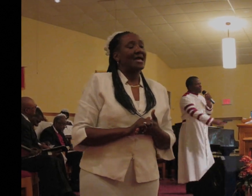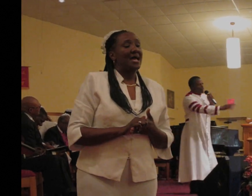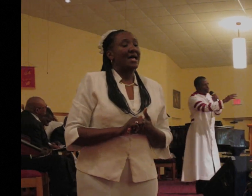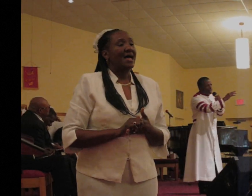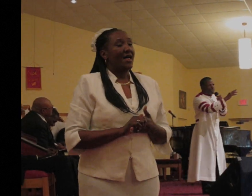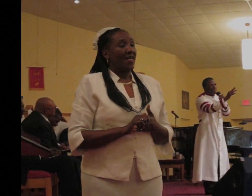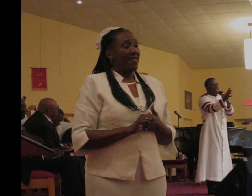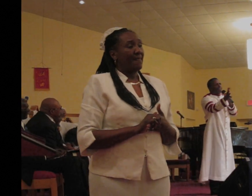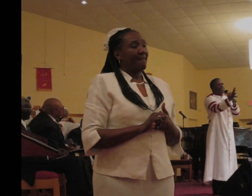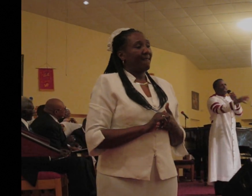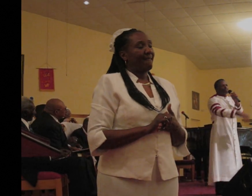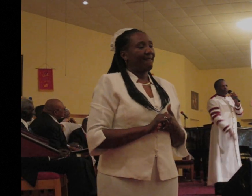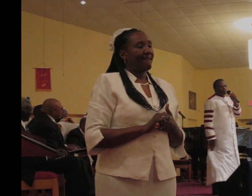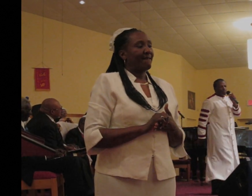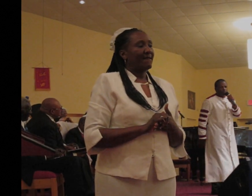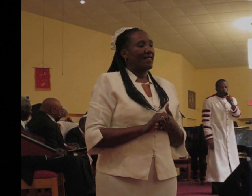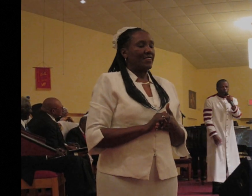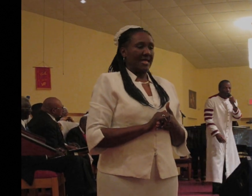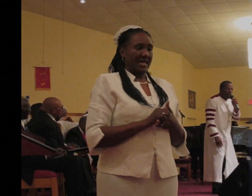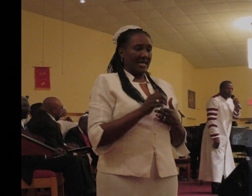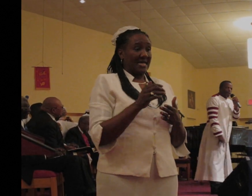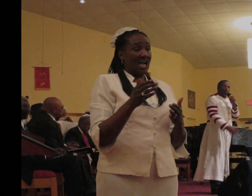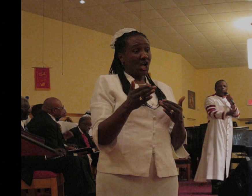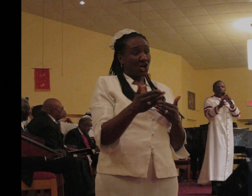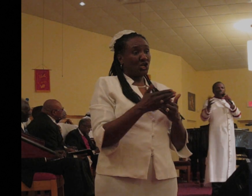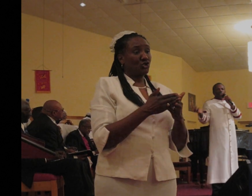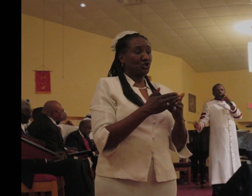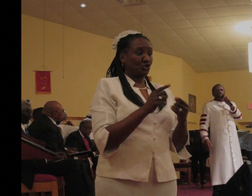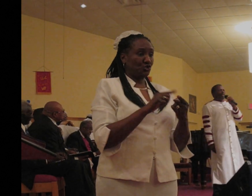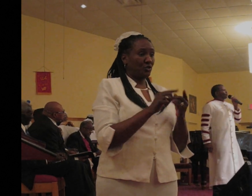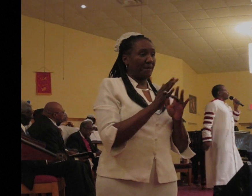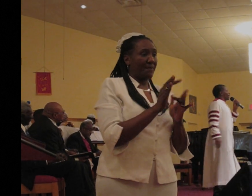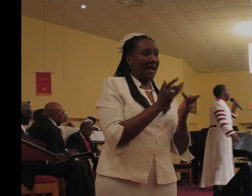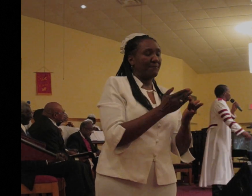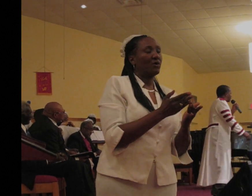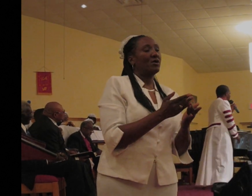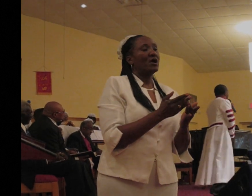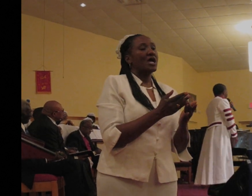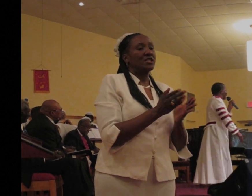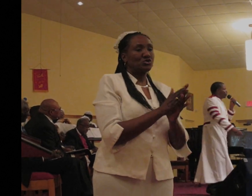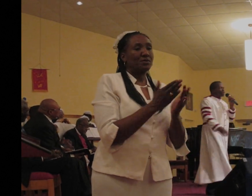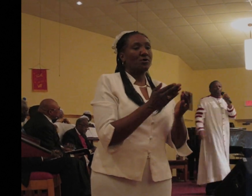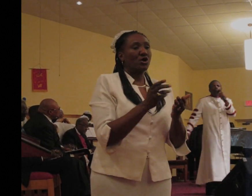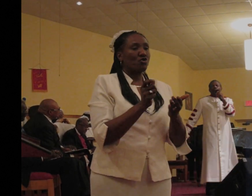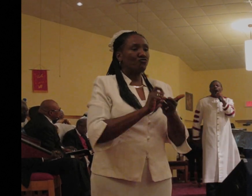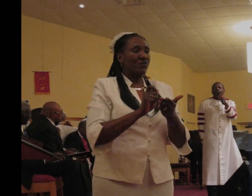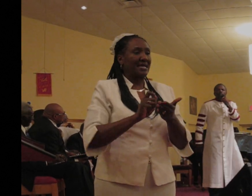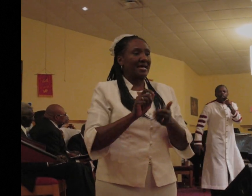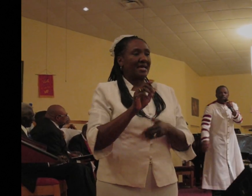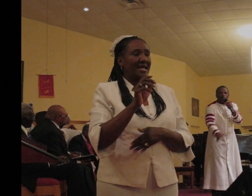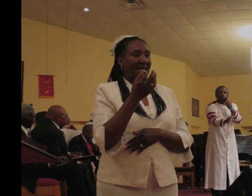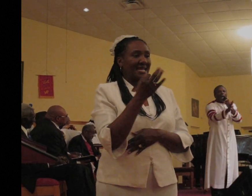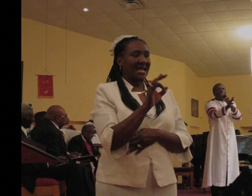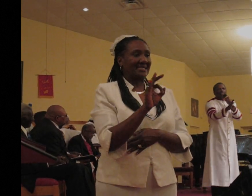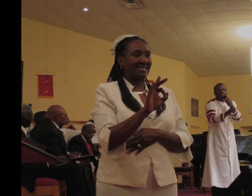something written in 1954 by Norman Vincent Van Peele, which is entitled The Art of Positive